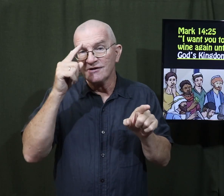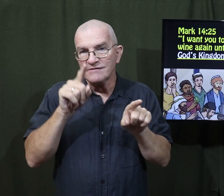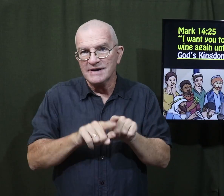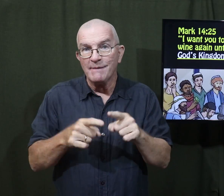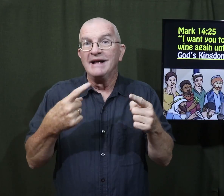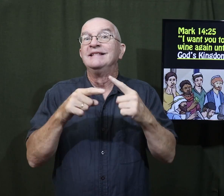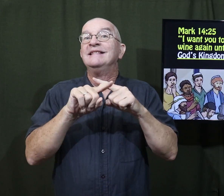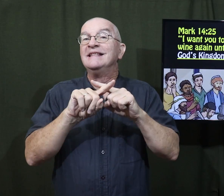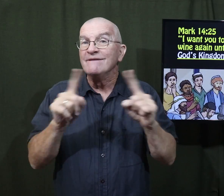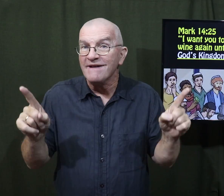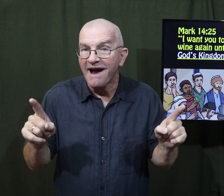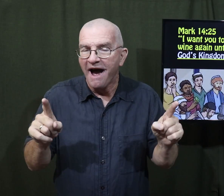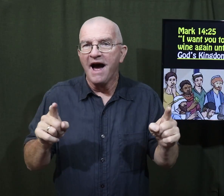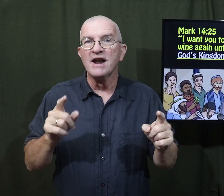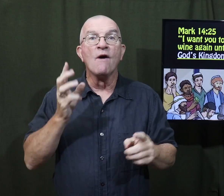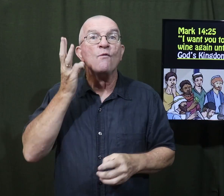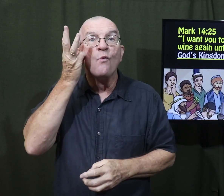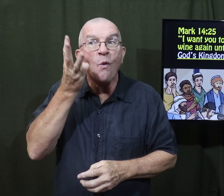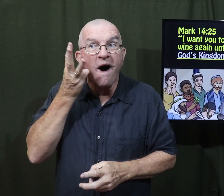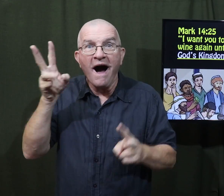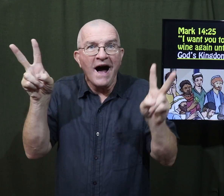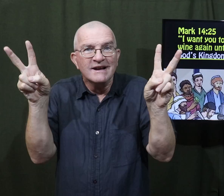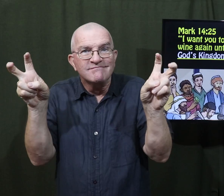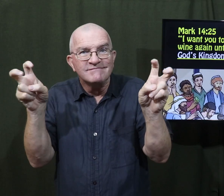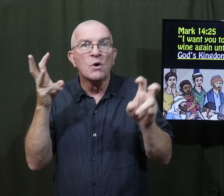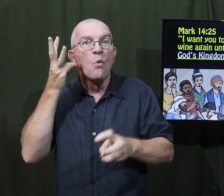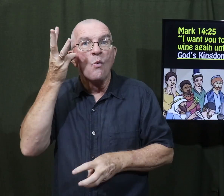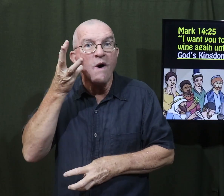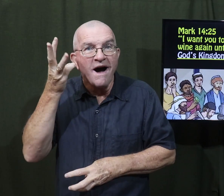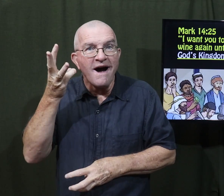agreement. A different wine, quote unquote.